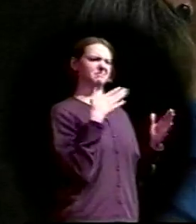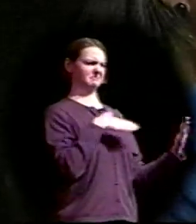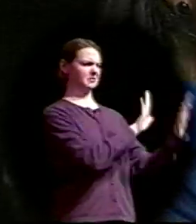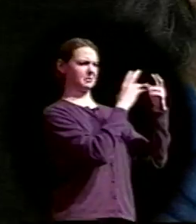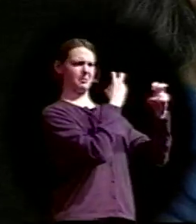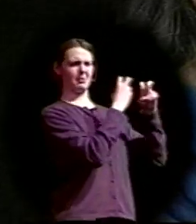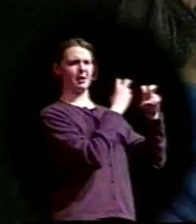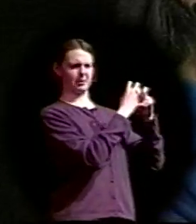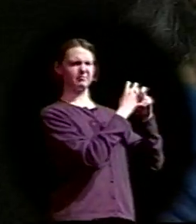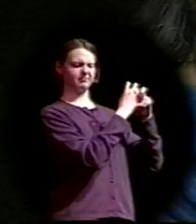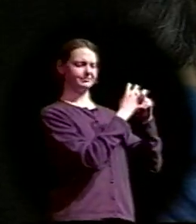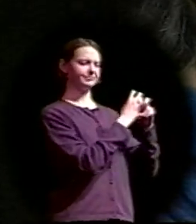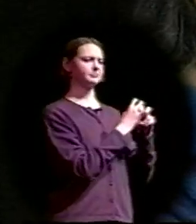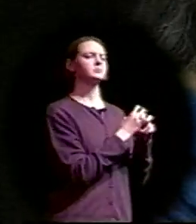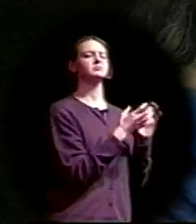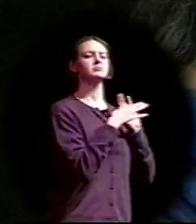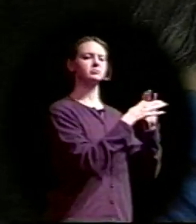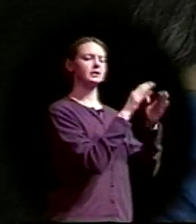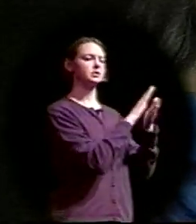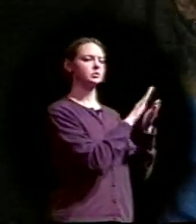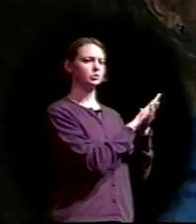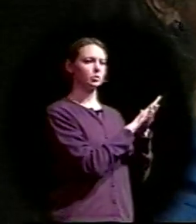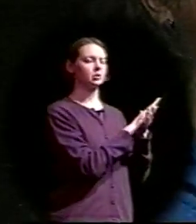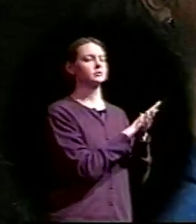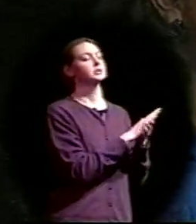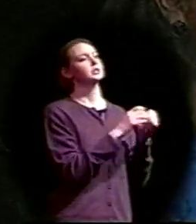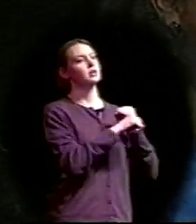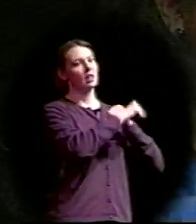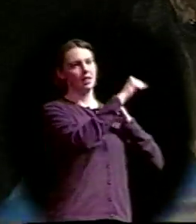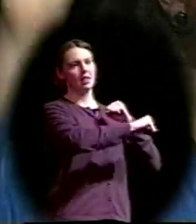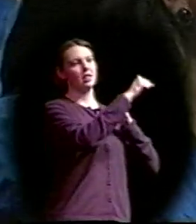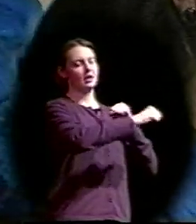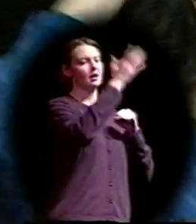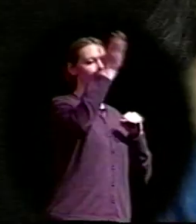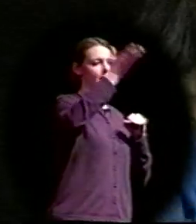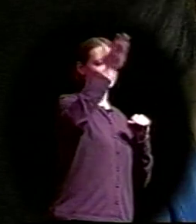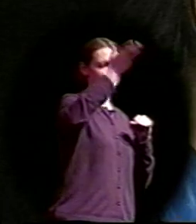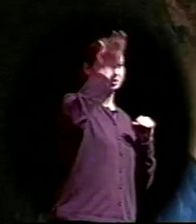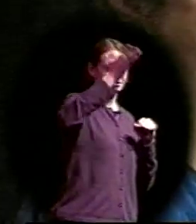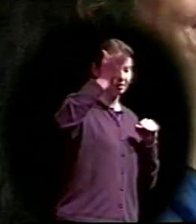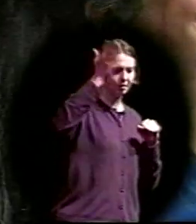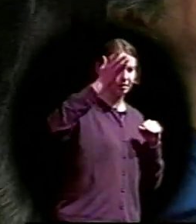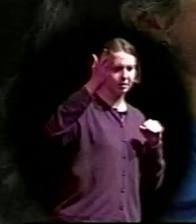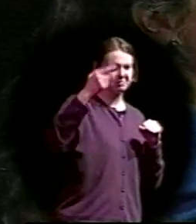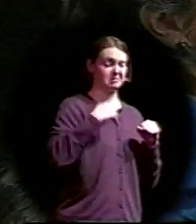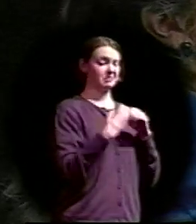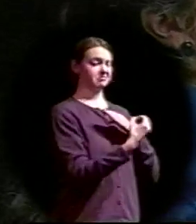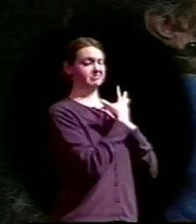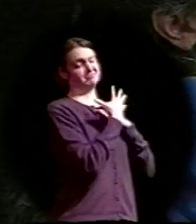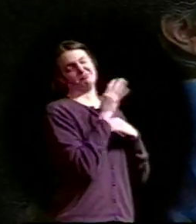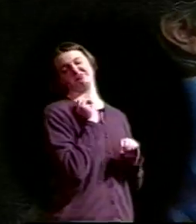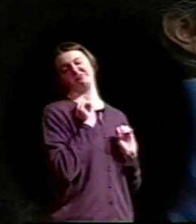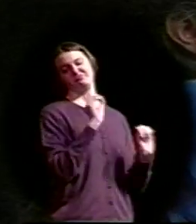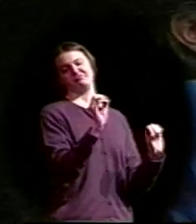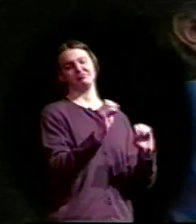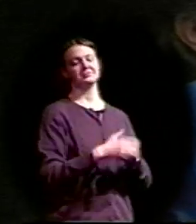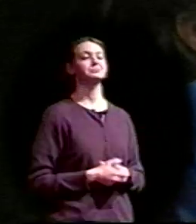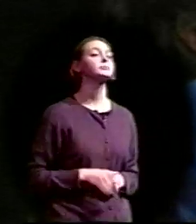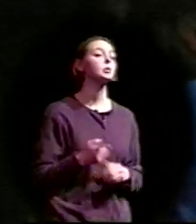repeated and prolonged lecturing. This had absolutely no effect whatsoever. But one morning I woke up after being out